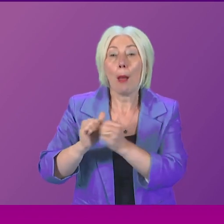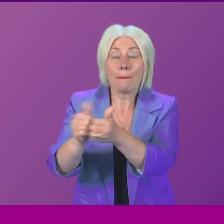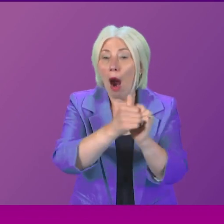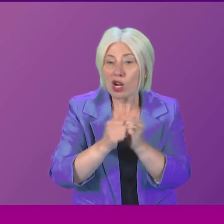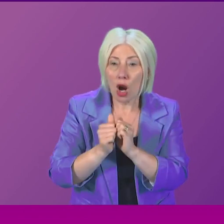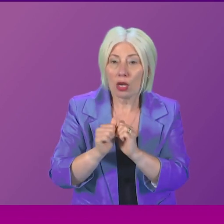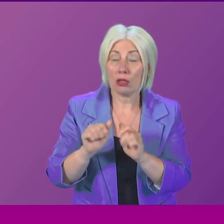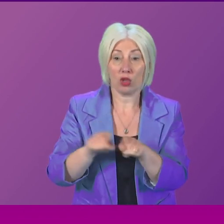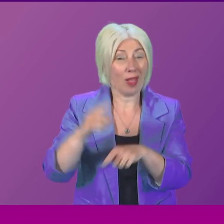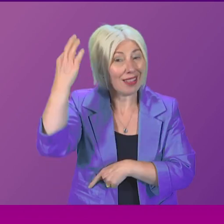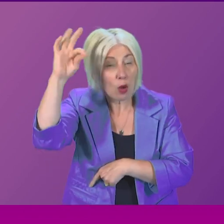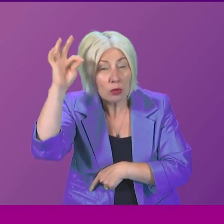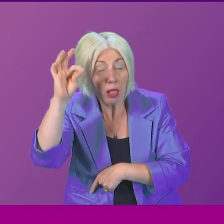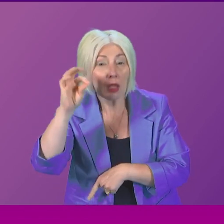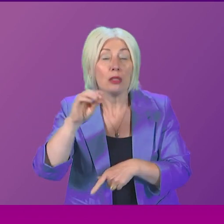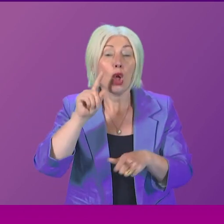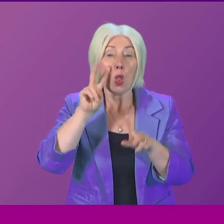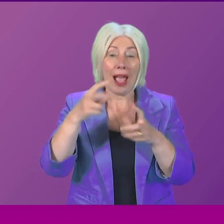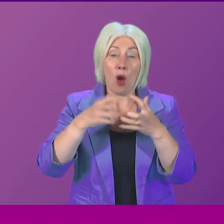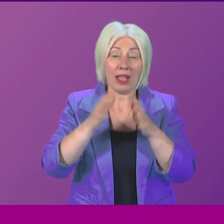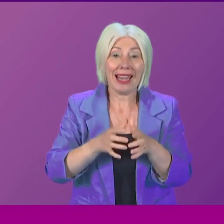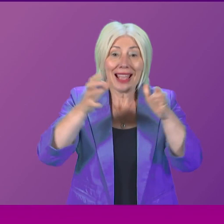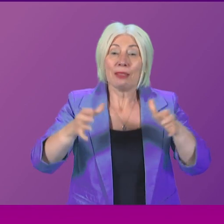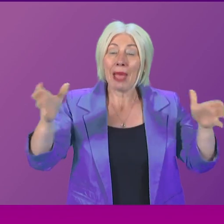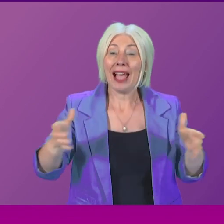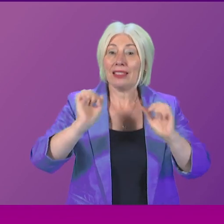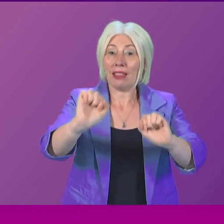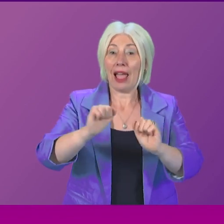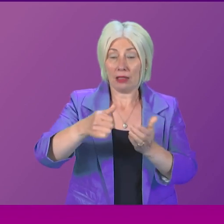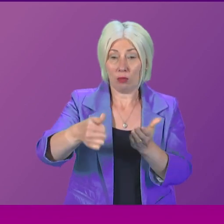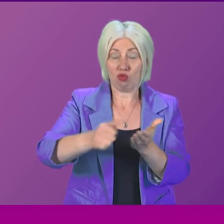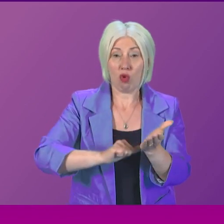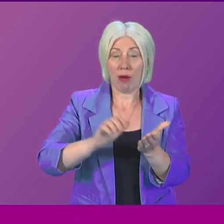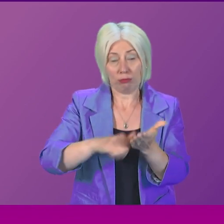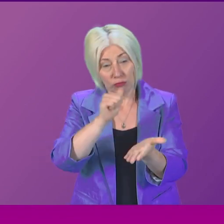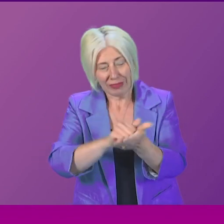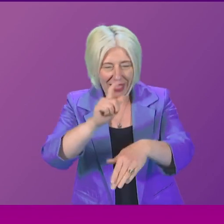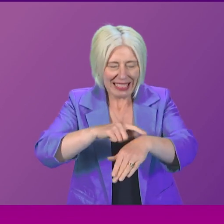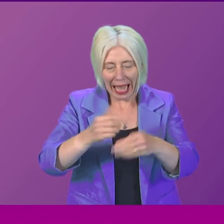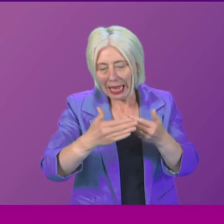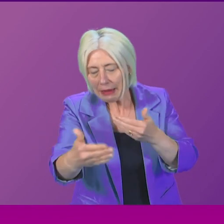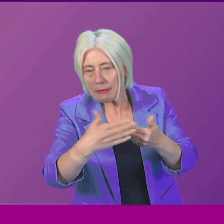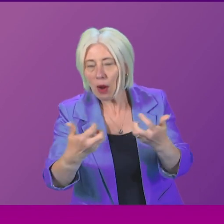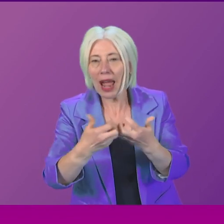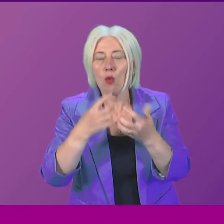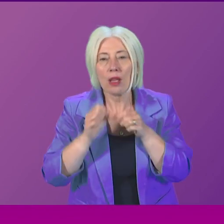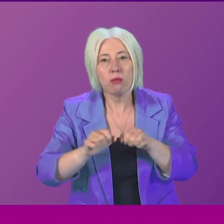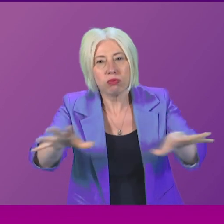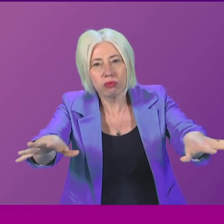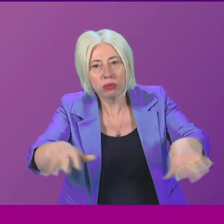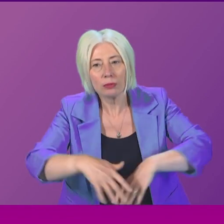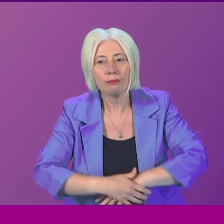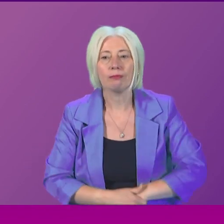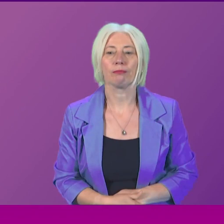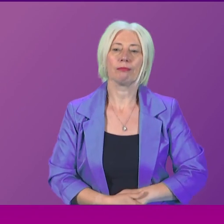including, of course, local authorities on our expansion programme, which includes considering the appropriate time scales for roll out. Monica